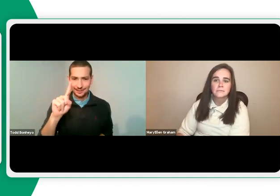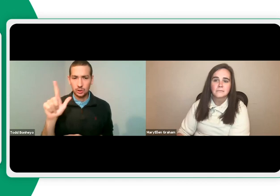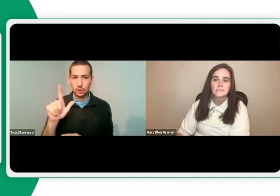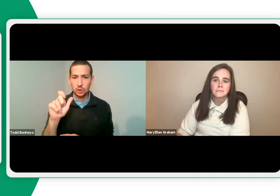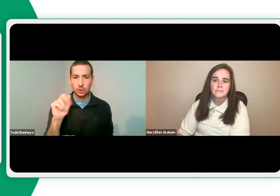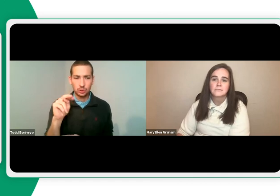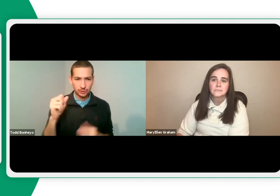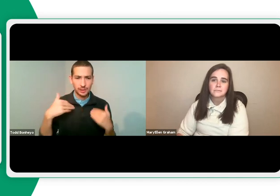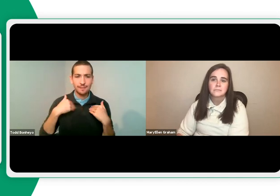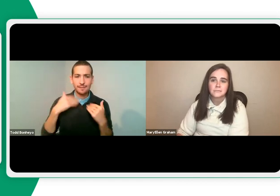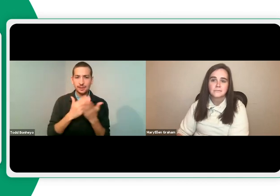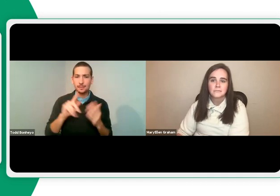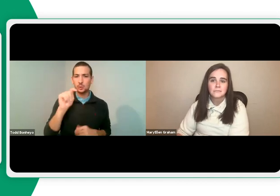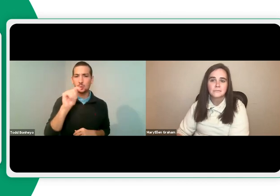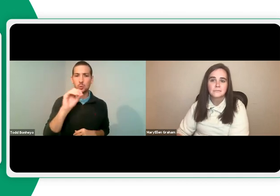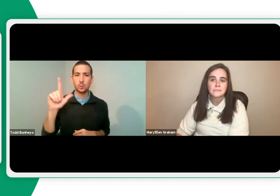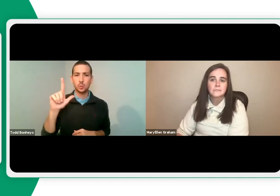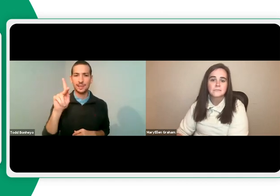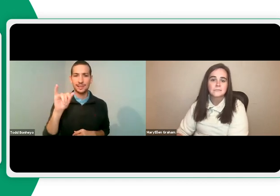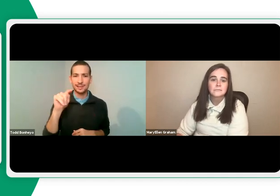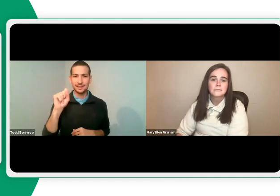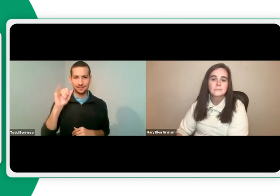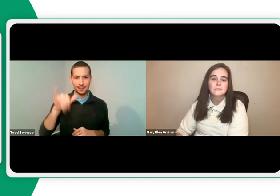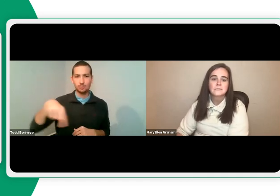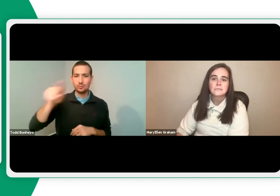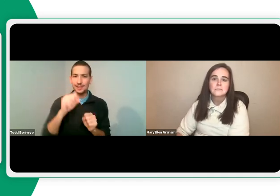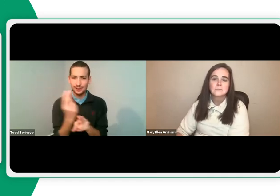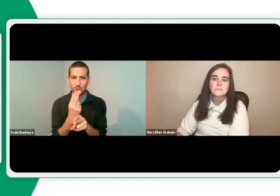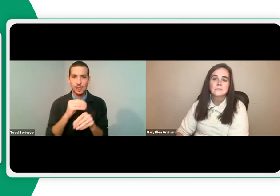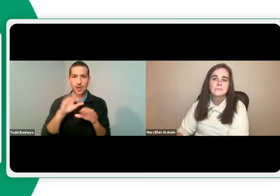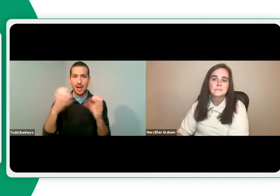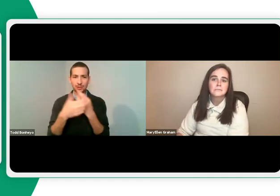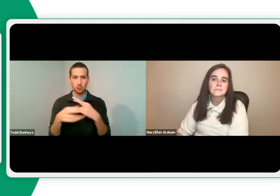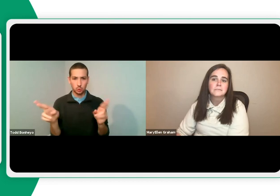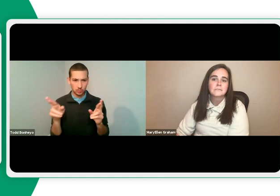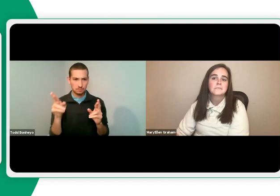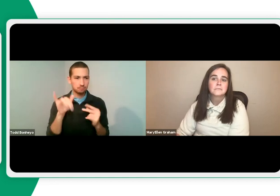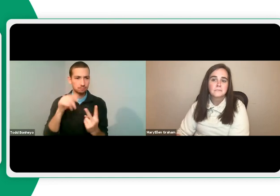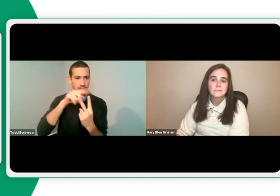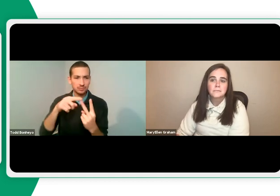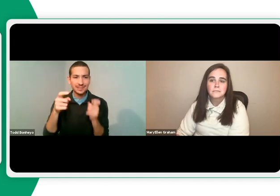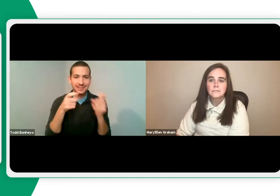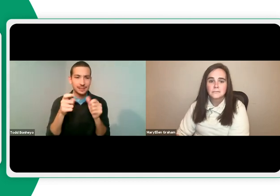Folks, we'd like to share that CSD Learns has toolkits that you can use within your classroom.